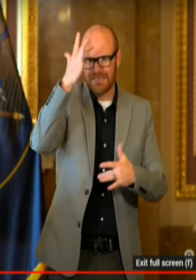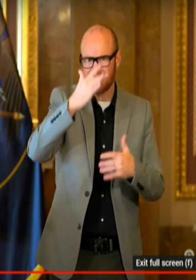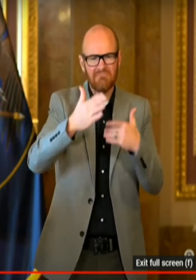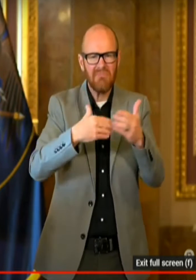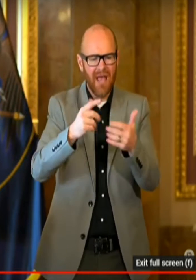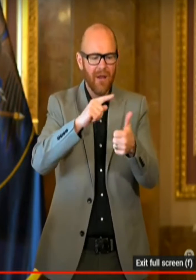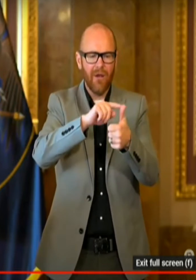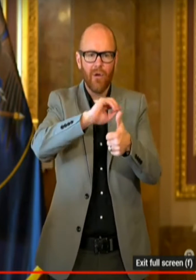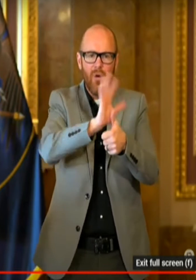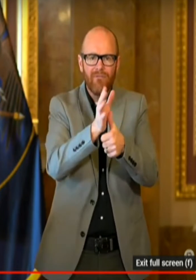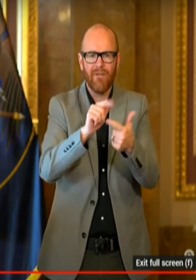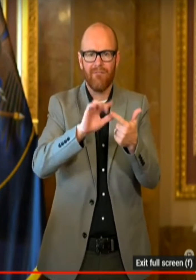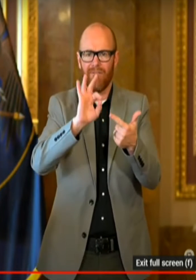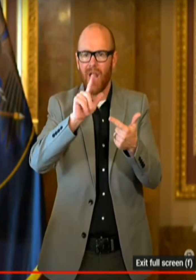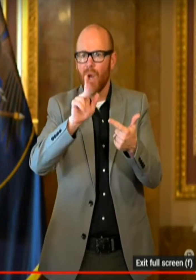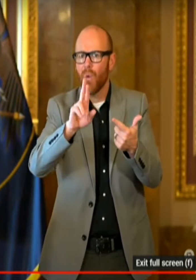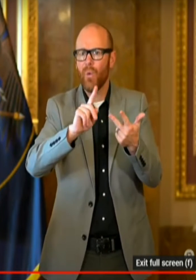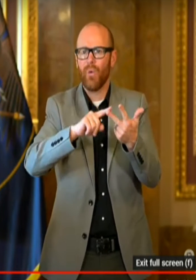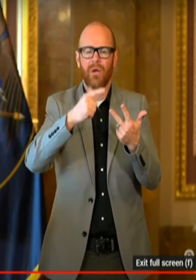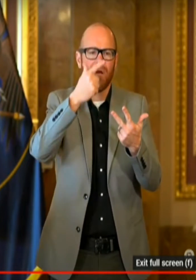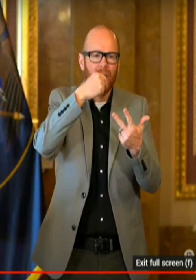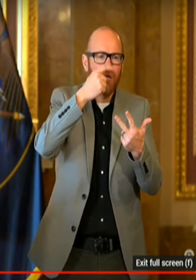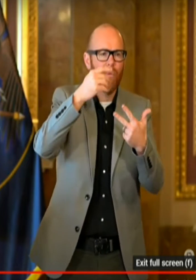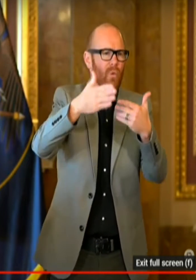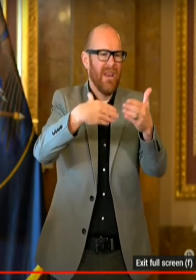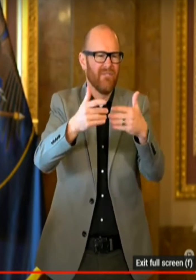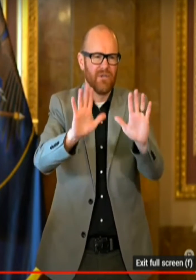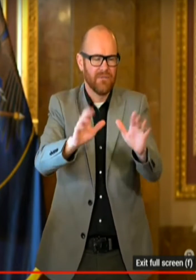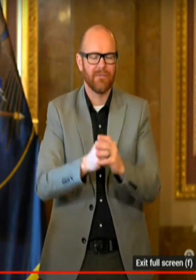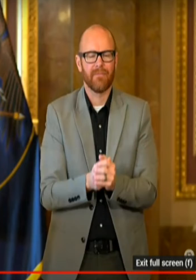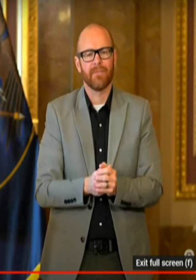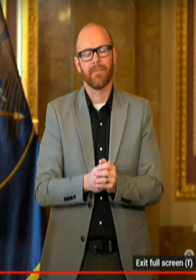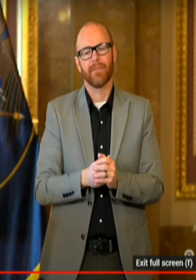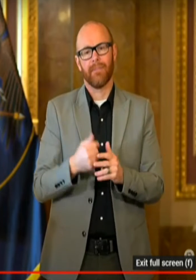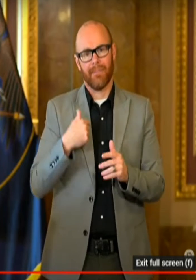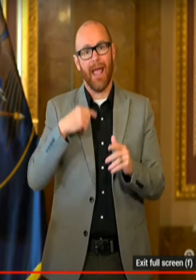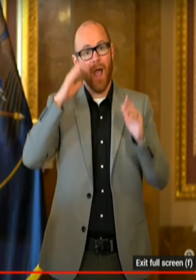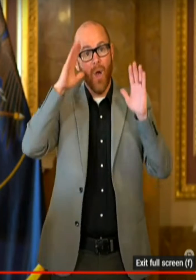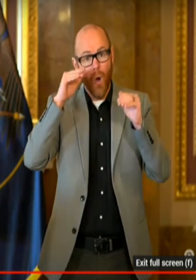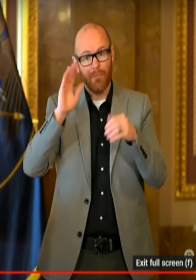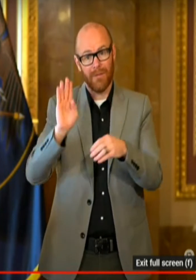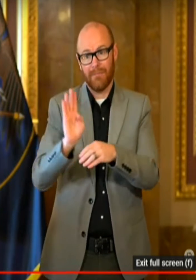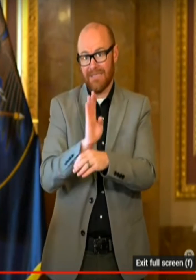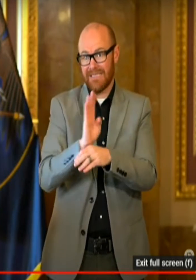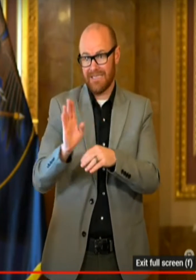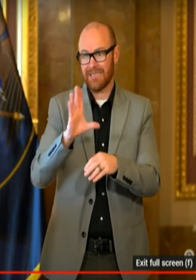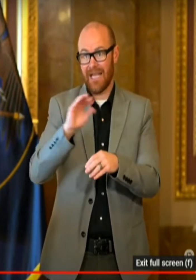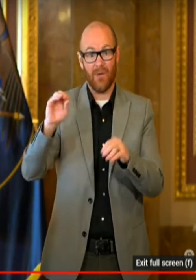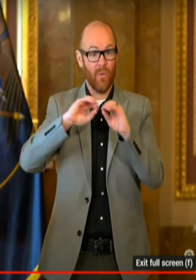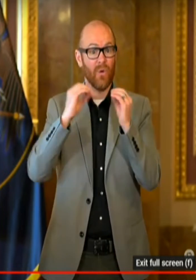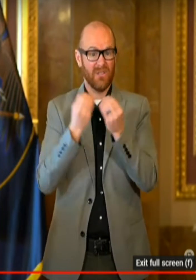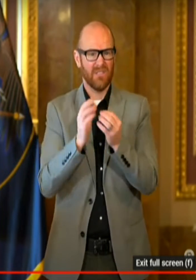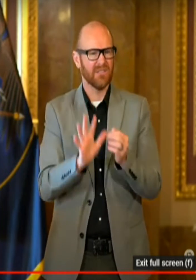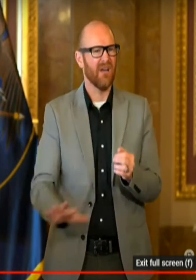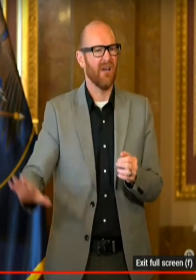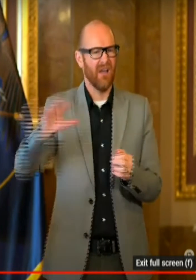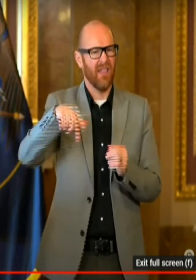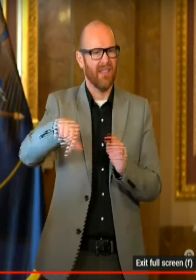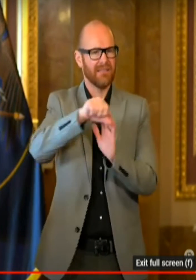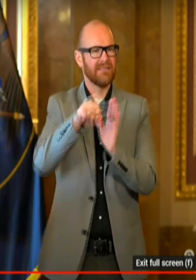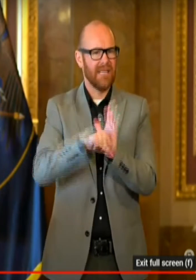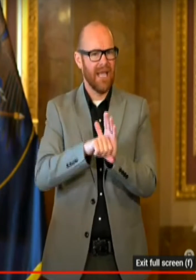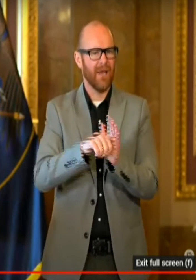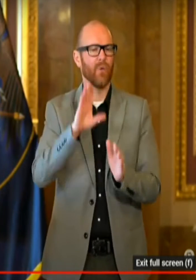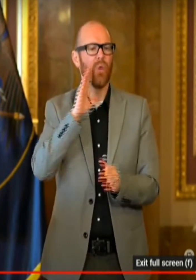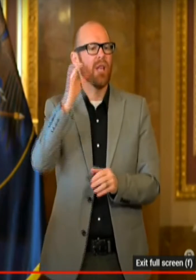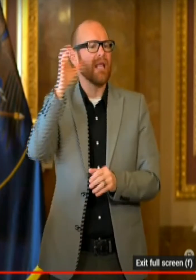So I hope that that is something positive that will come out of this. I hope that the businesses and organizations across the state will hear what we're